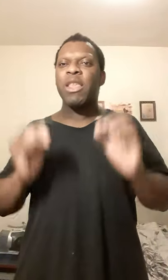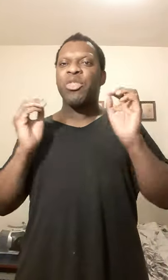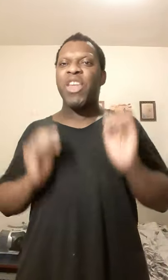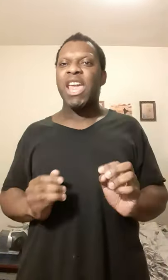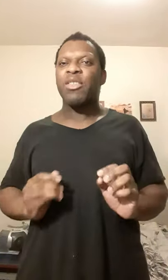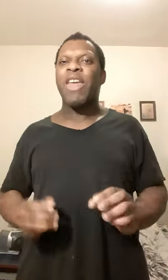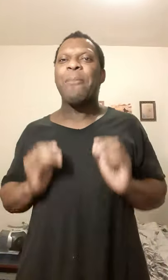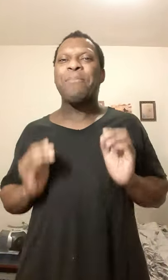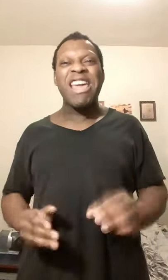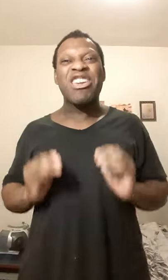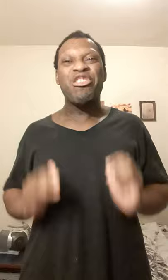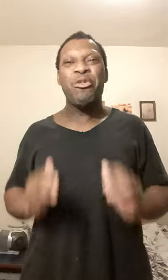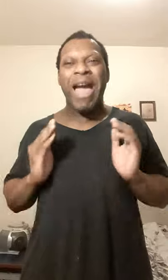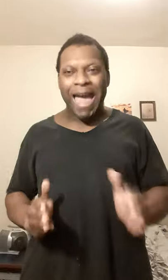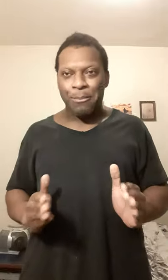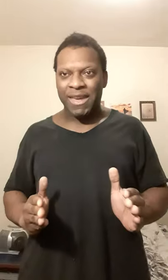the things that make you happy.